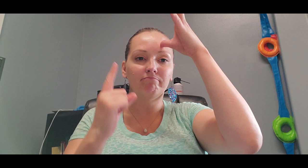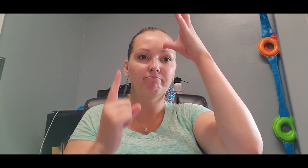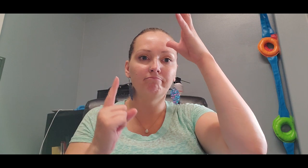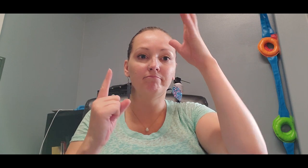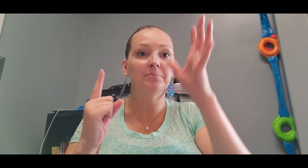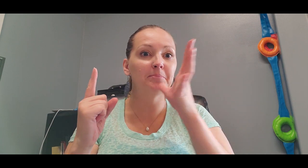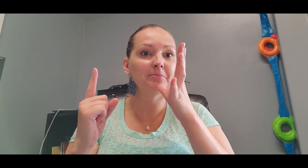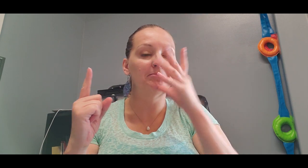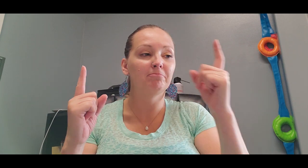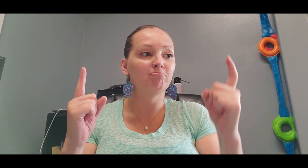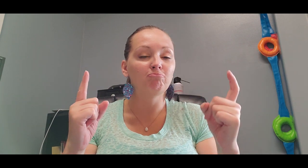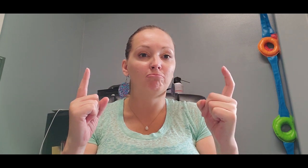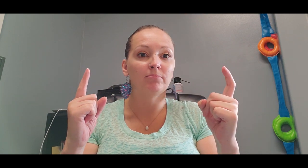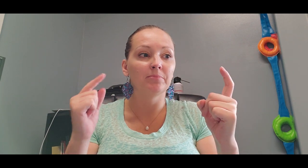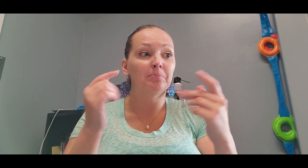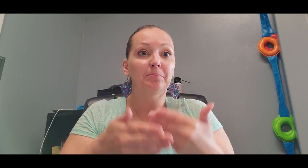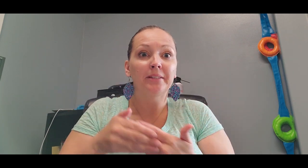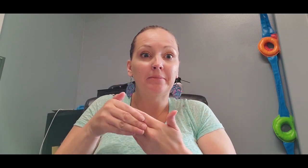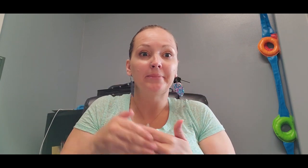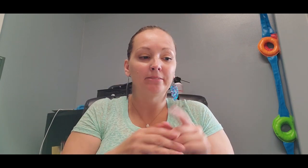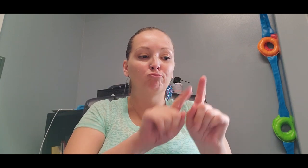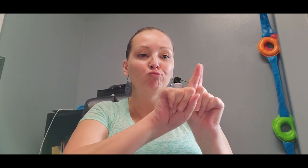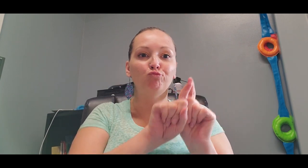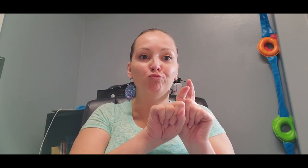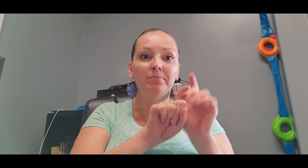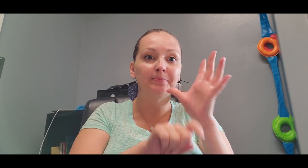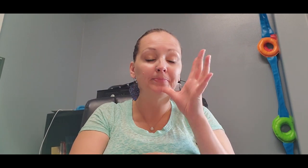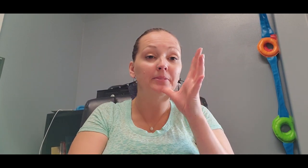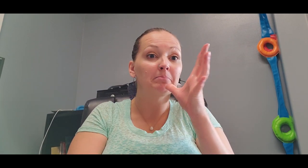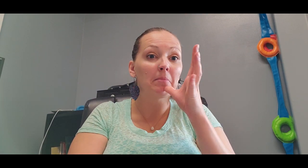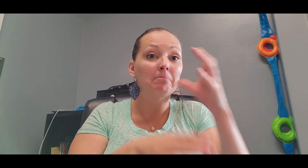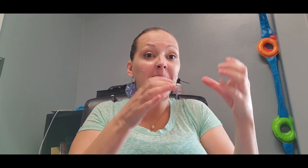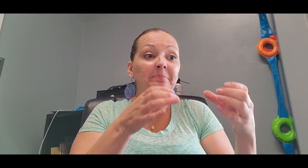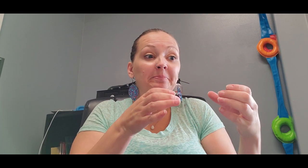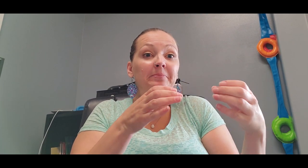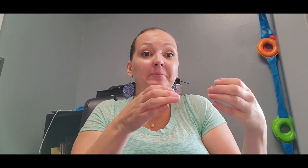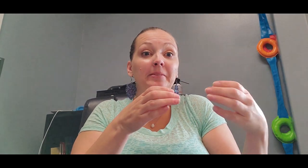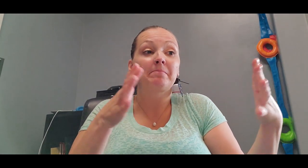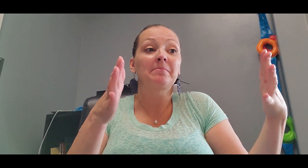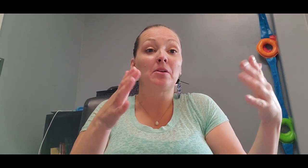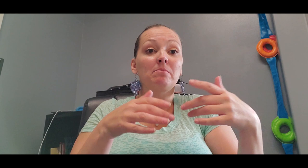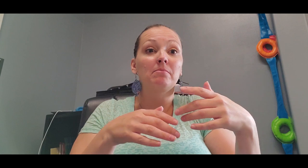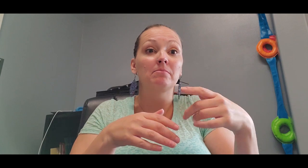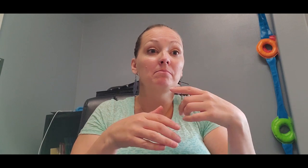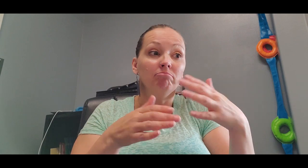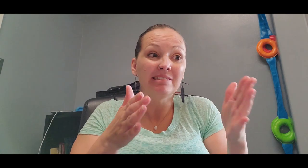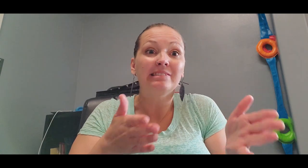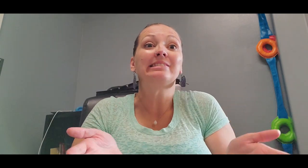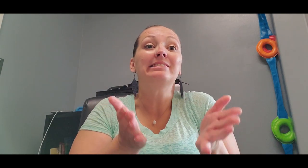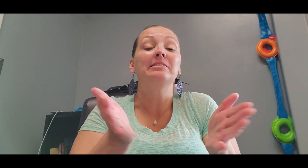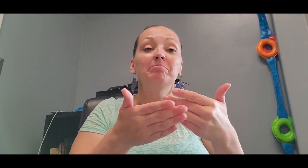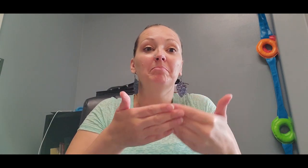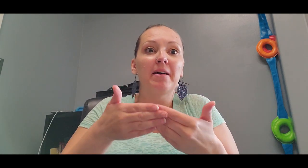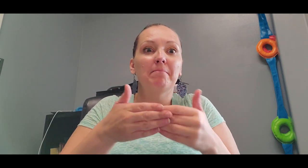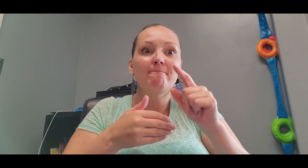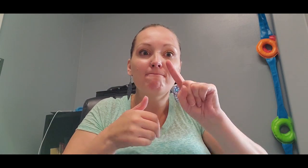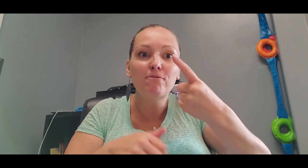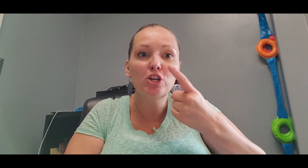Mom and Dad are standing across from each other. Mom has the baby and encourages the baby to take